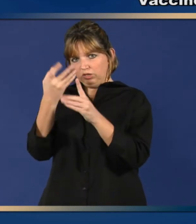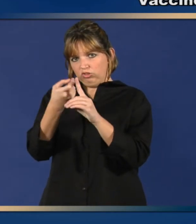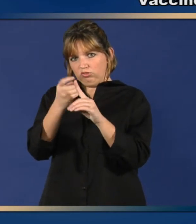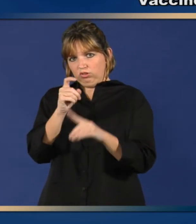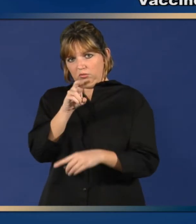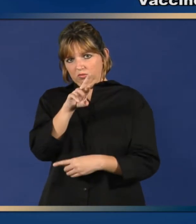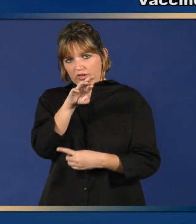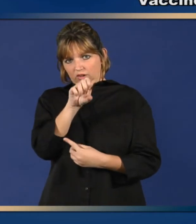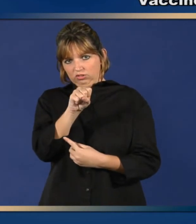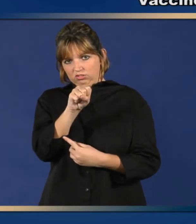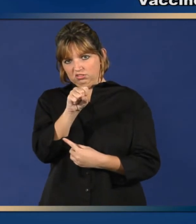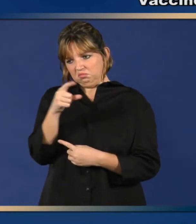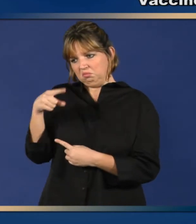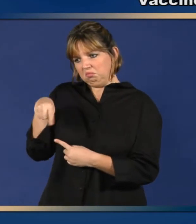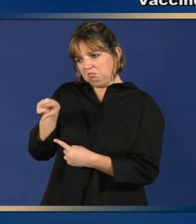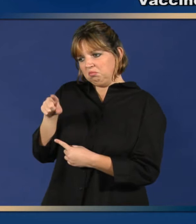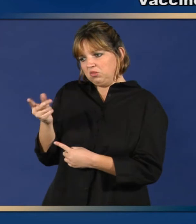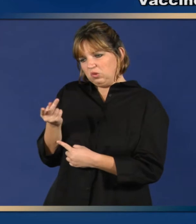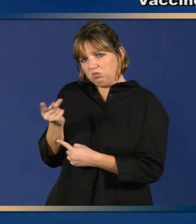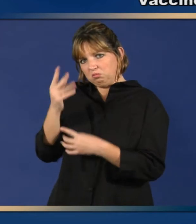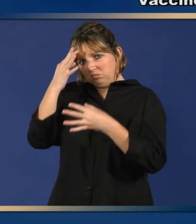problems with a vaccine.